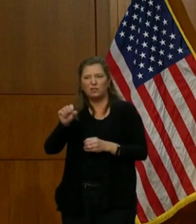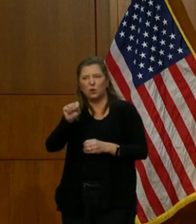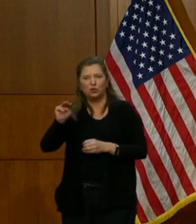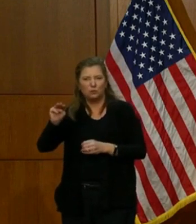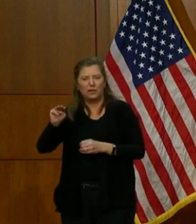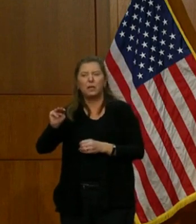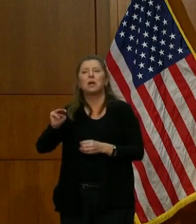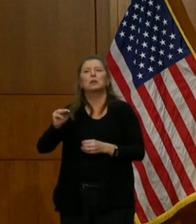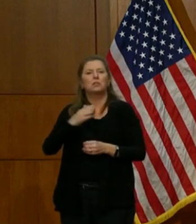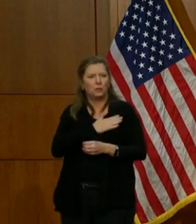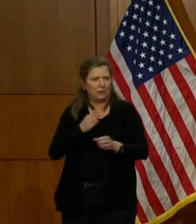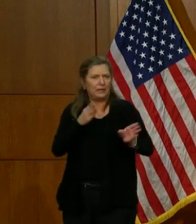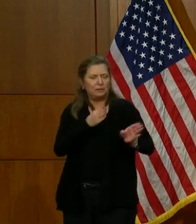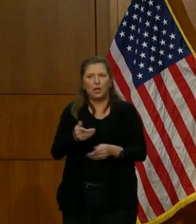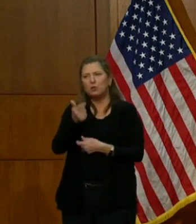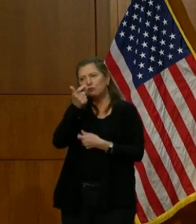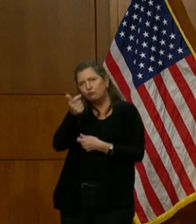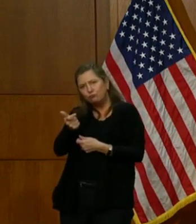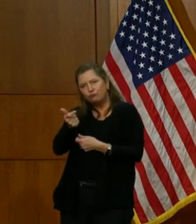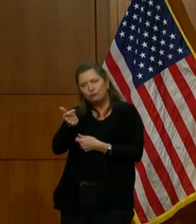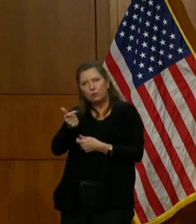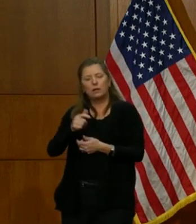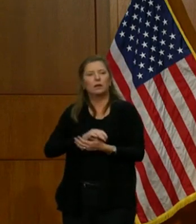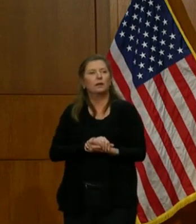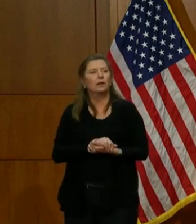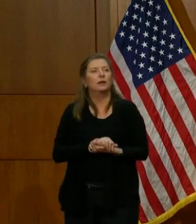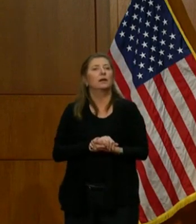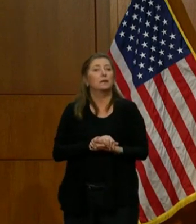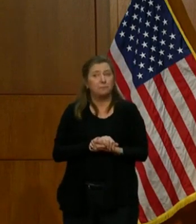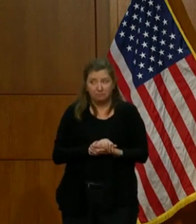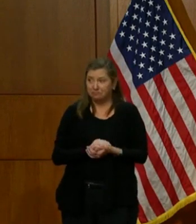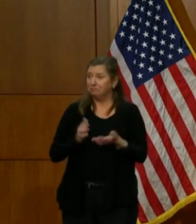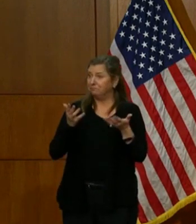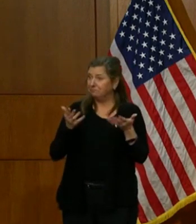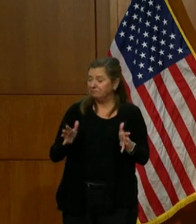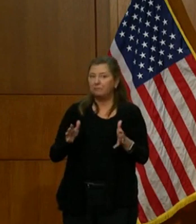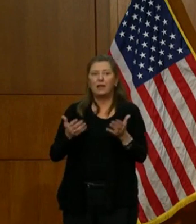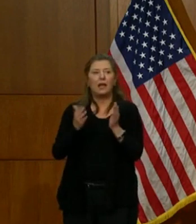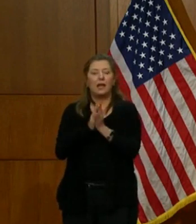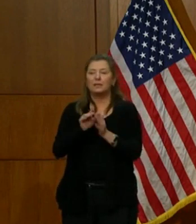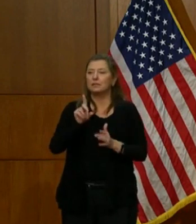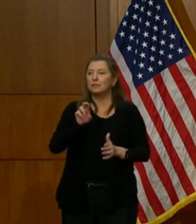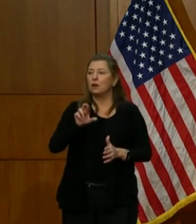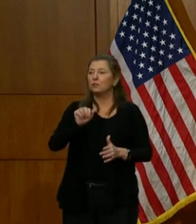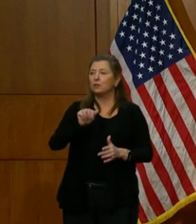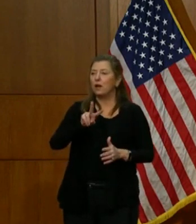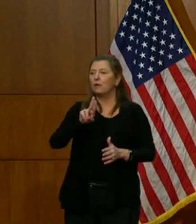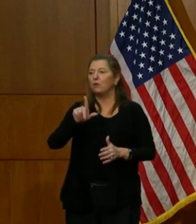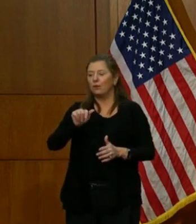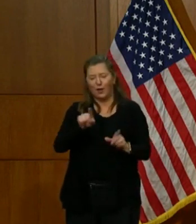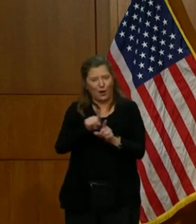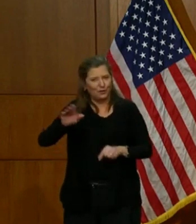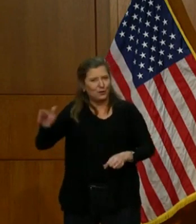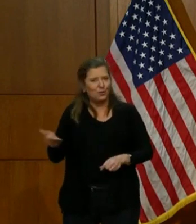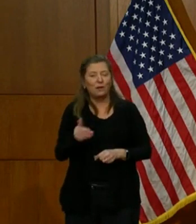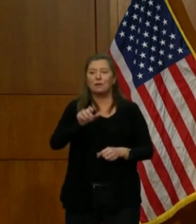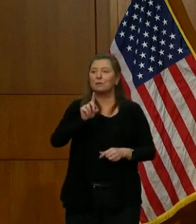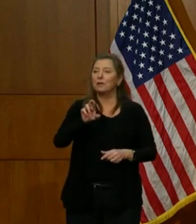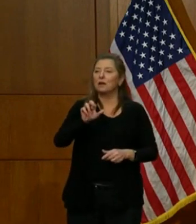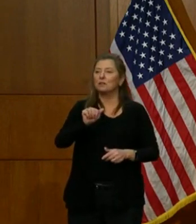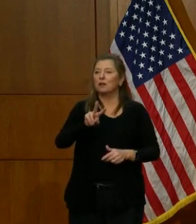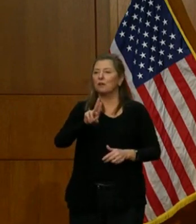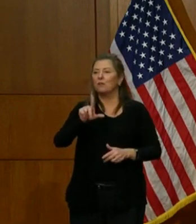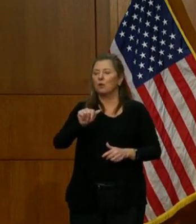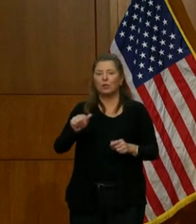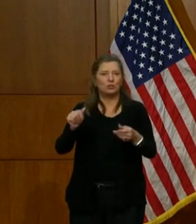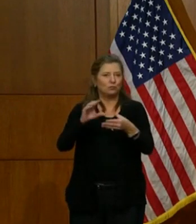please plan to tune in. With that, I would like to ask Dr. Avula, and also welcome Dr. Avula, to